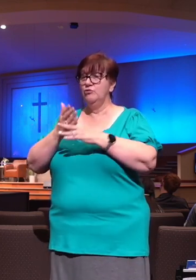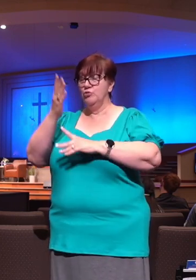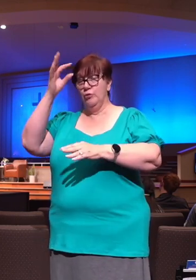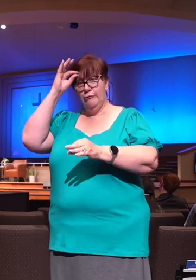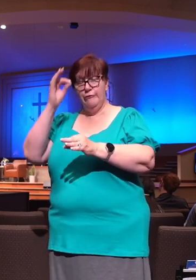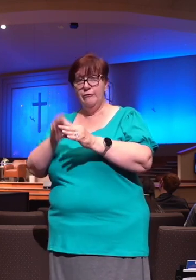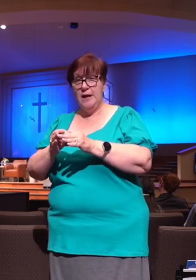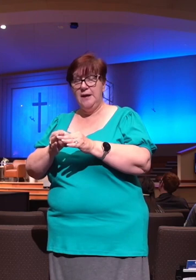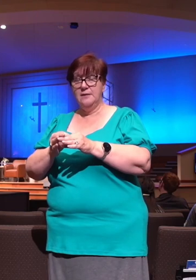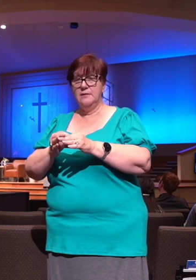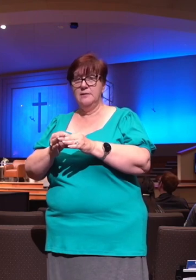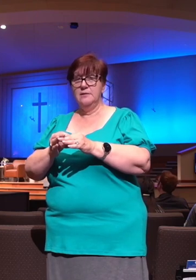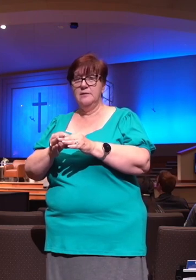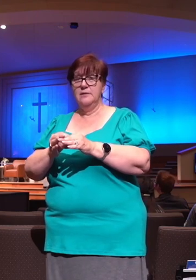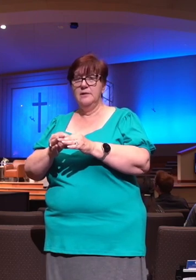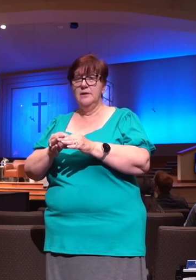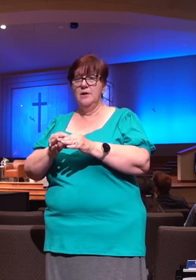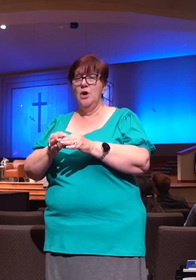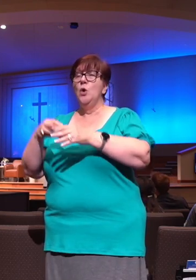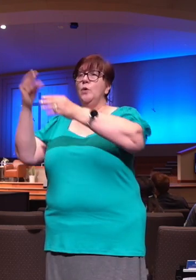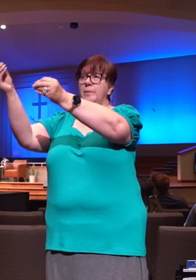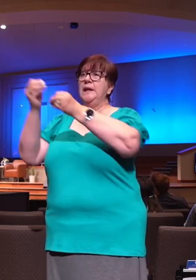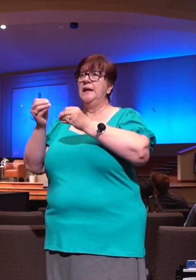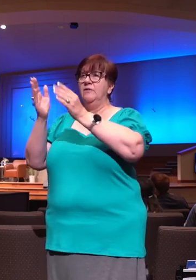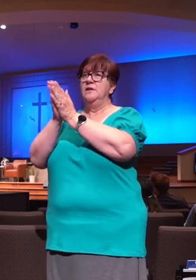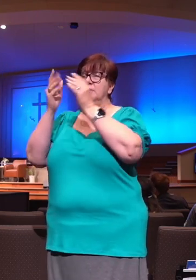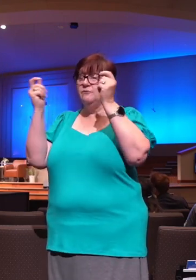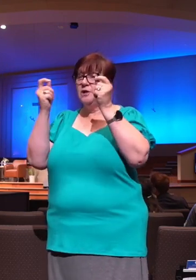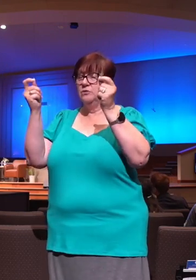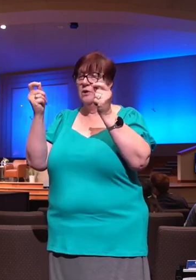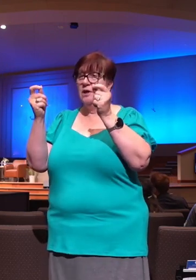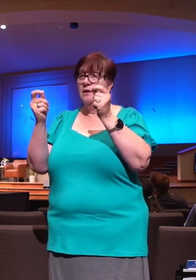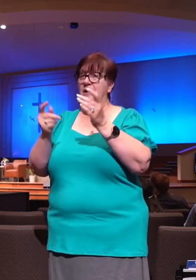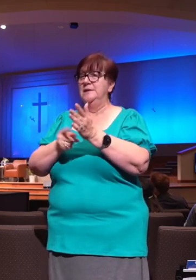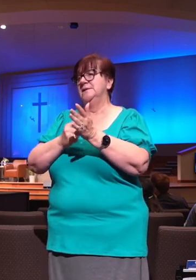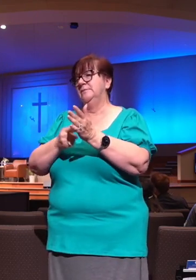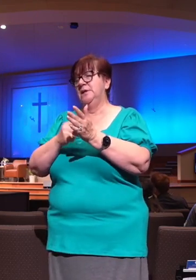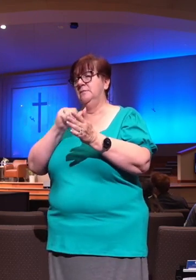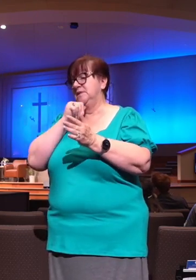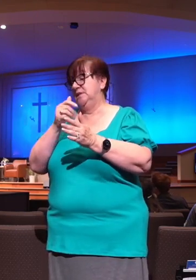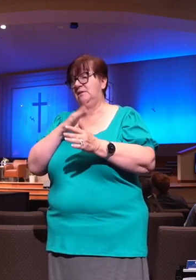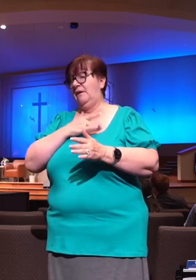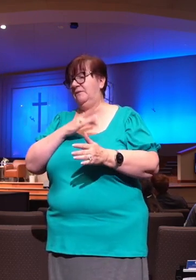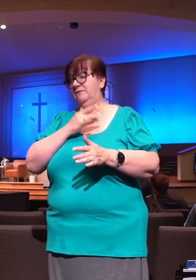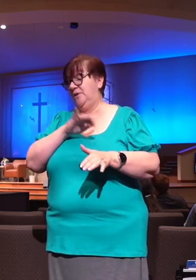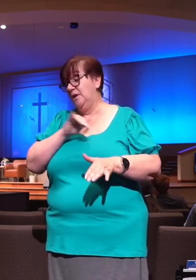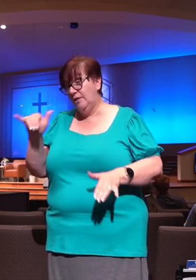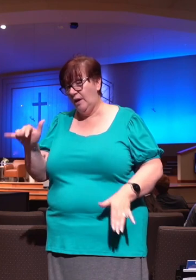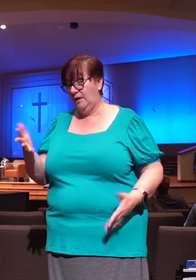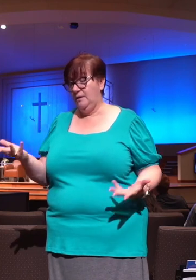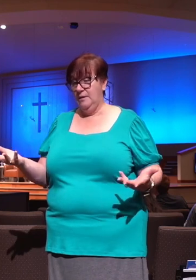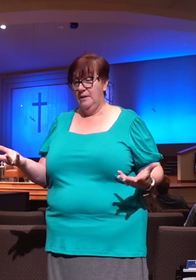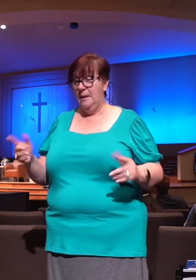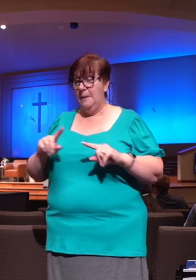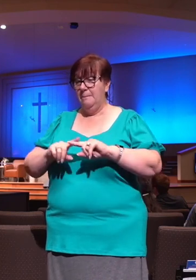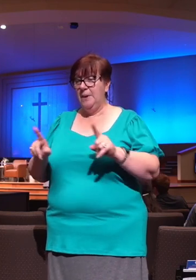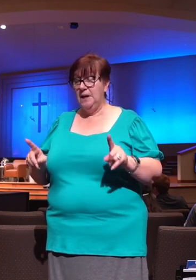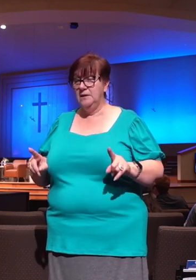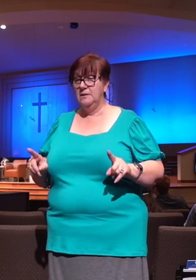right here. We've been given the victory. But man, some days it doesn't feel like we have victory, right? But this is where we can come back to the promises of